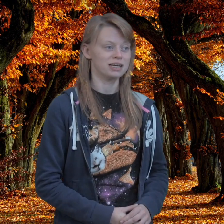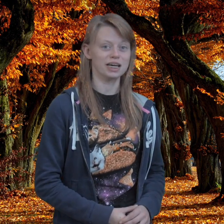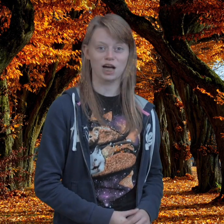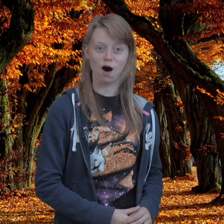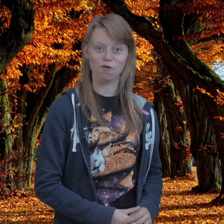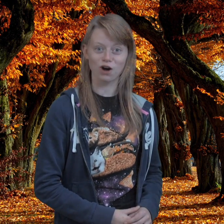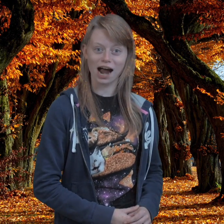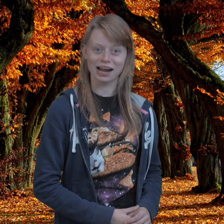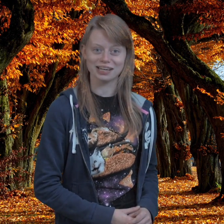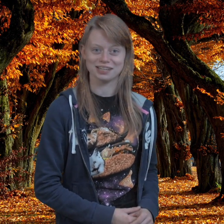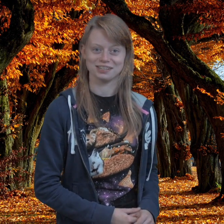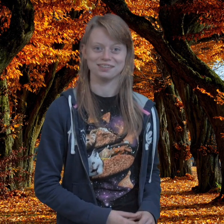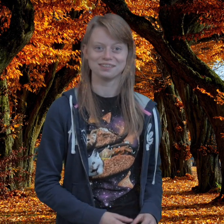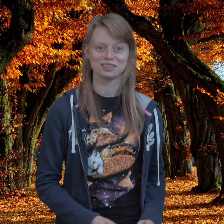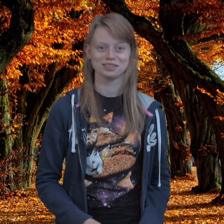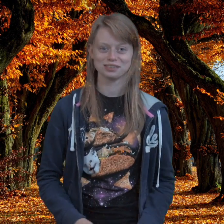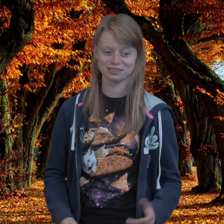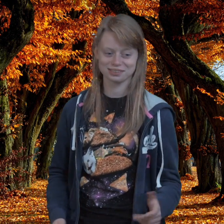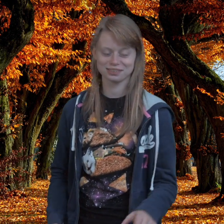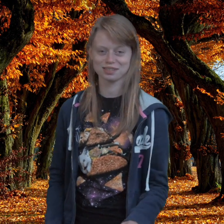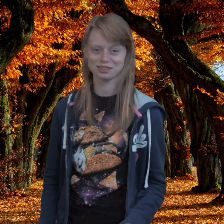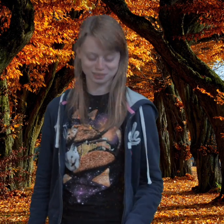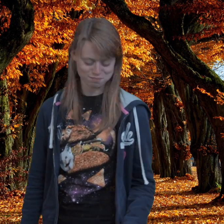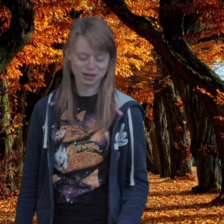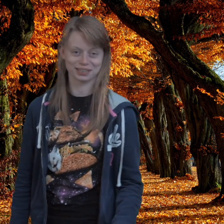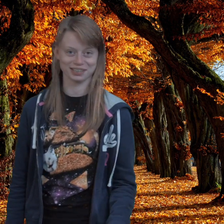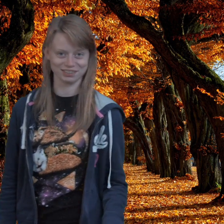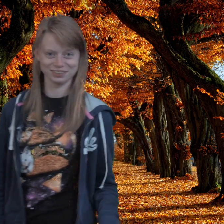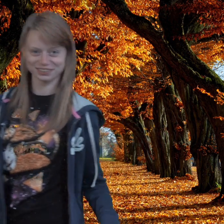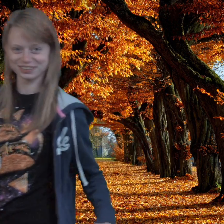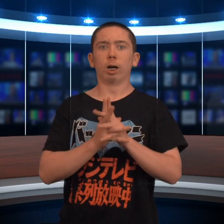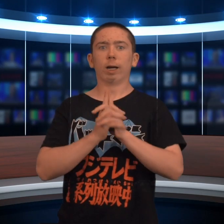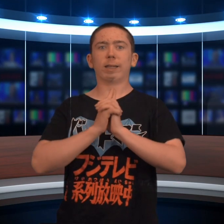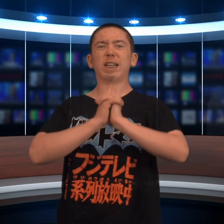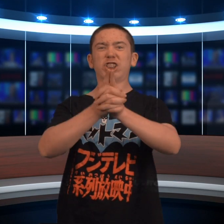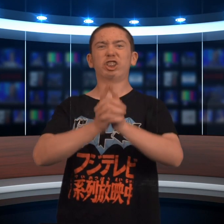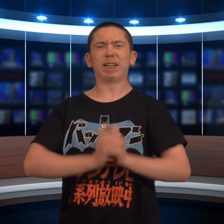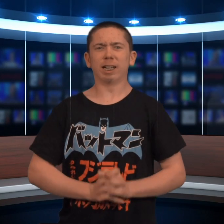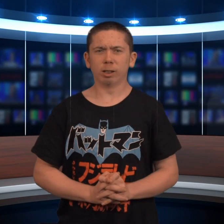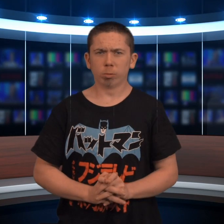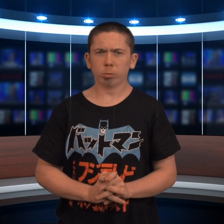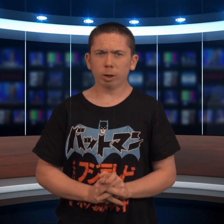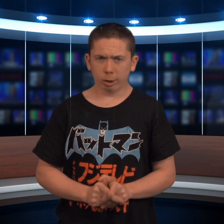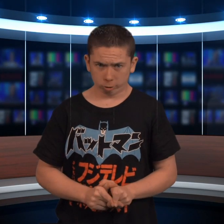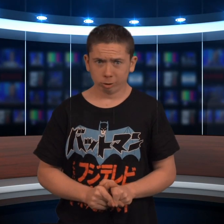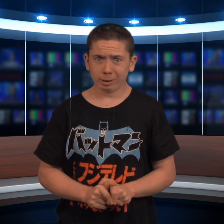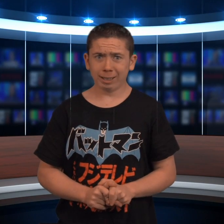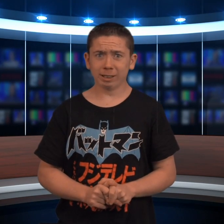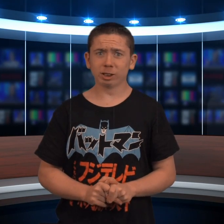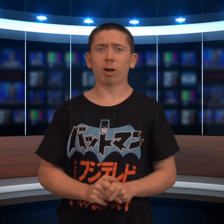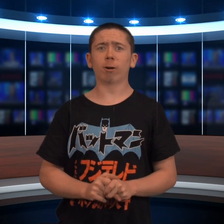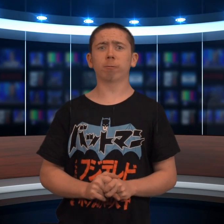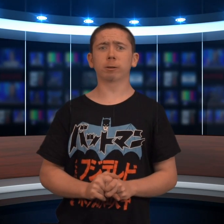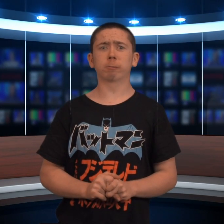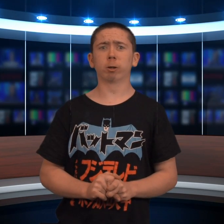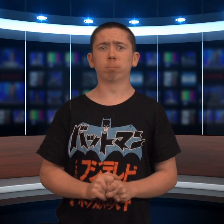it gonna rain! Back to Daryl. Thanks, Jenna. Well, that is all of us from